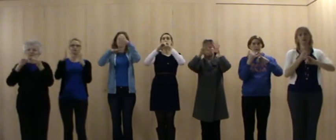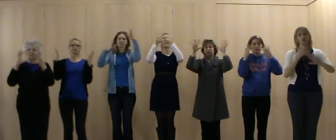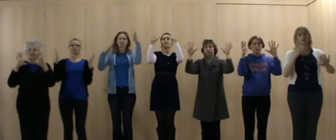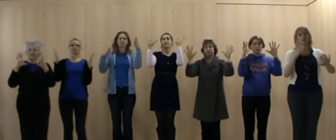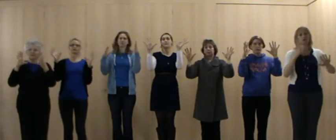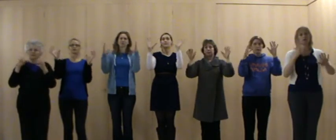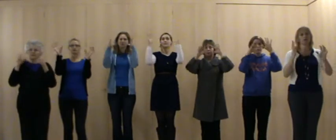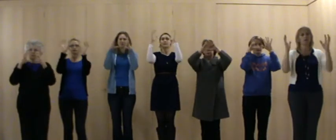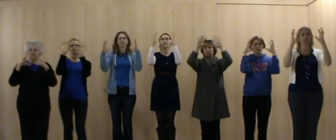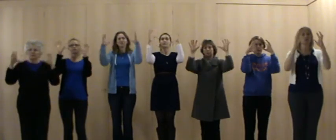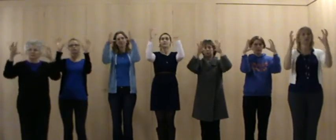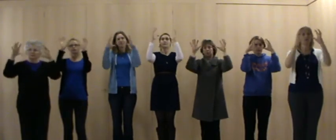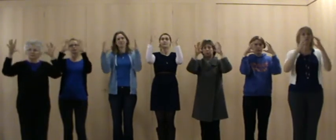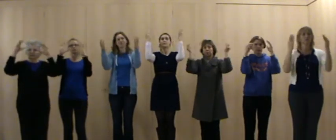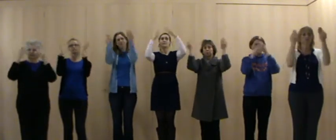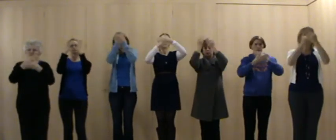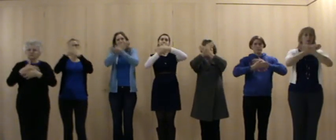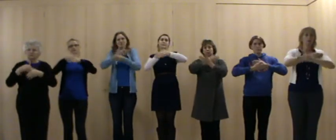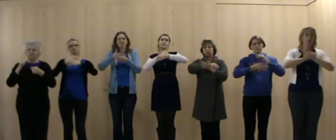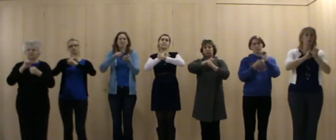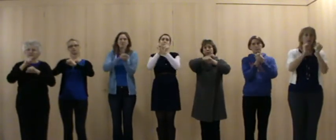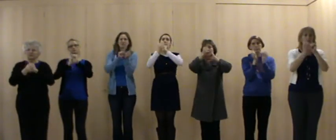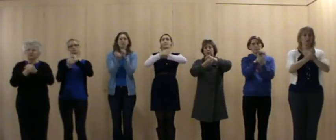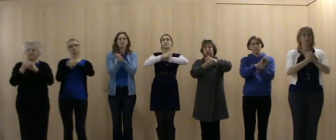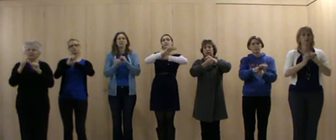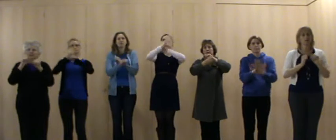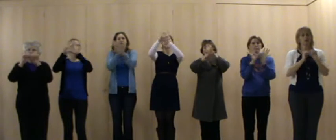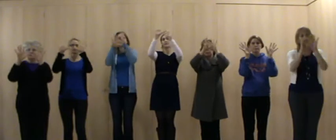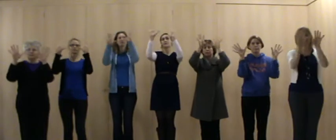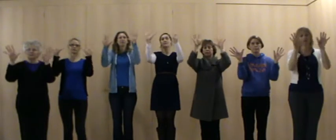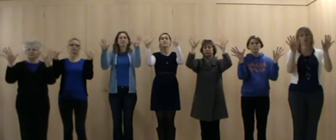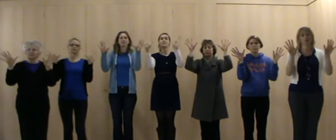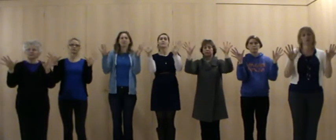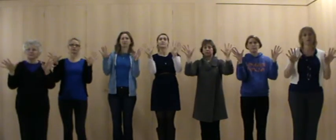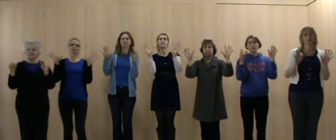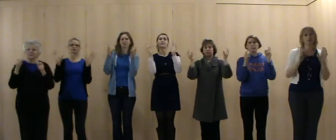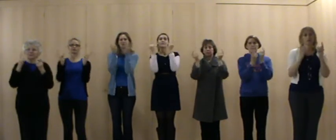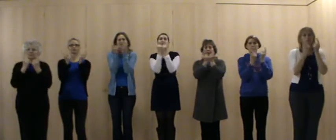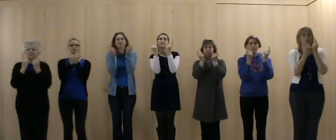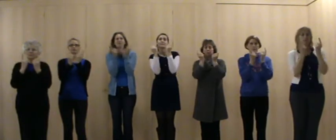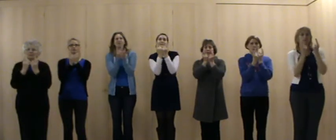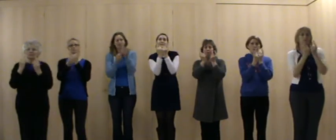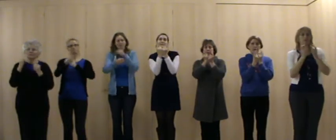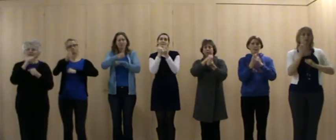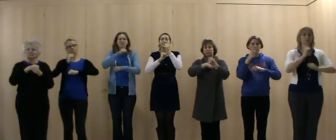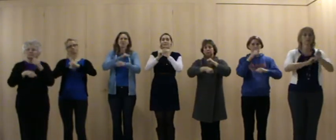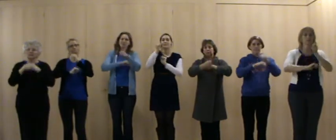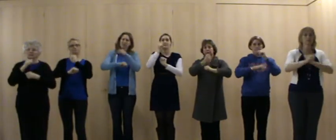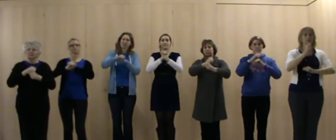through the dark cloud shining. Turn the dark cloud